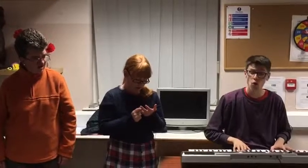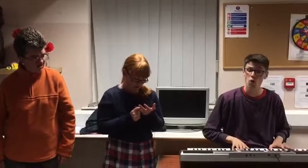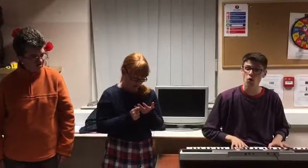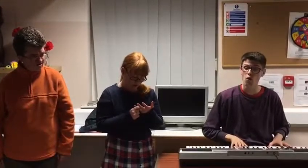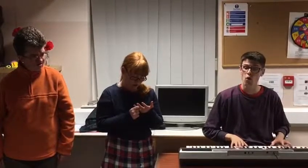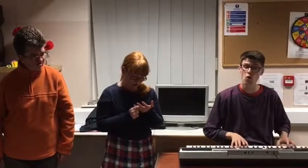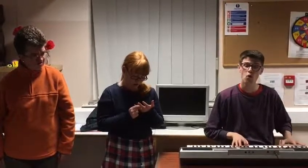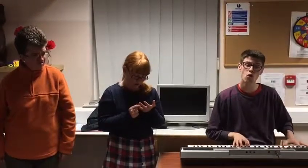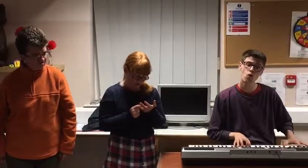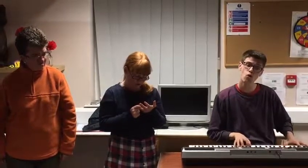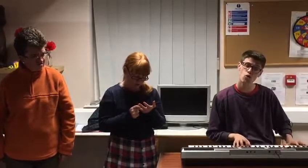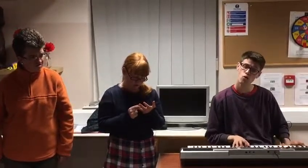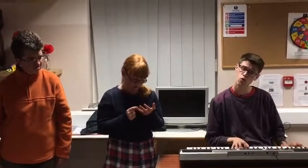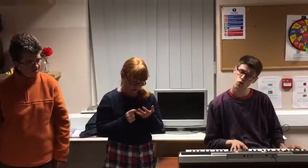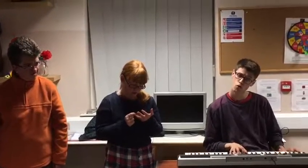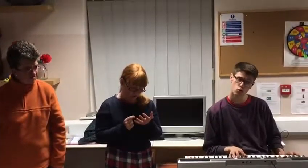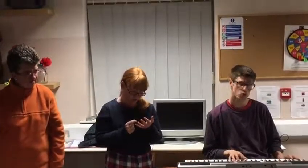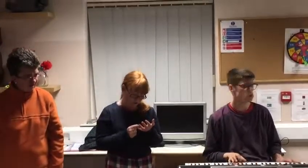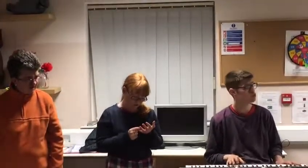Don't come to mind